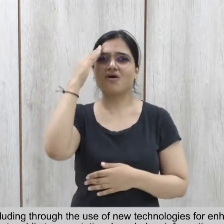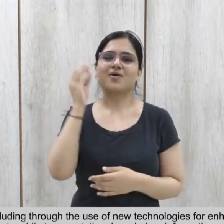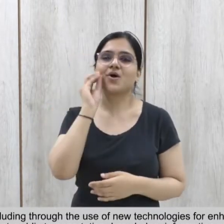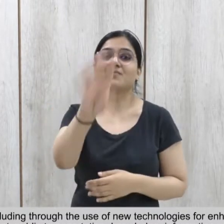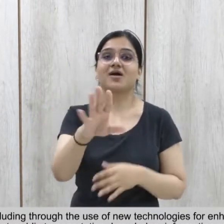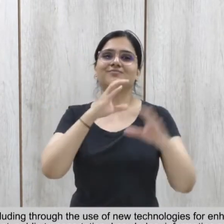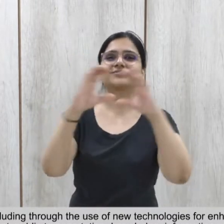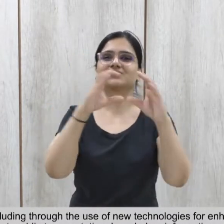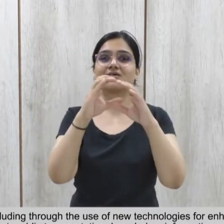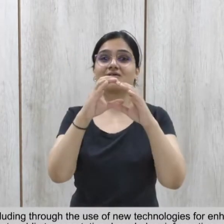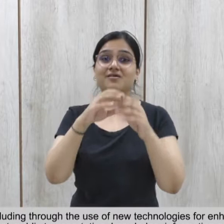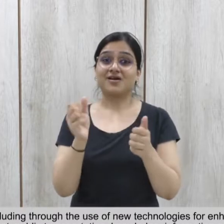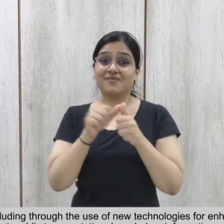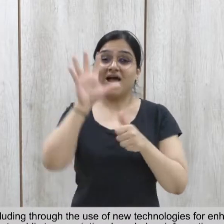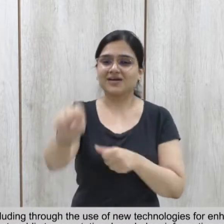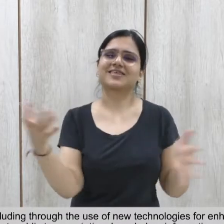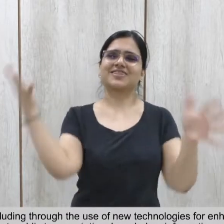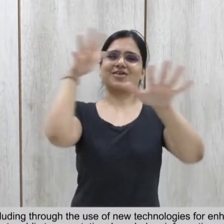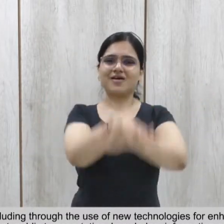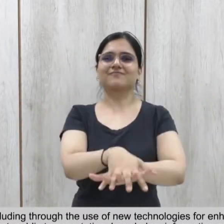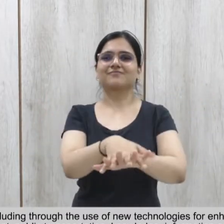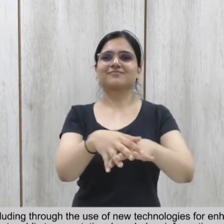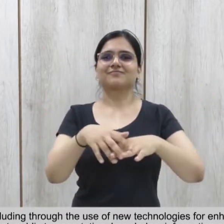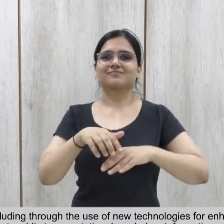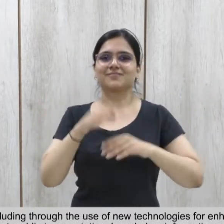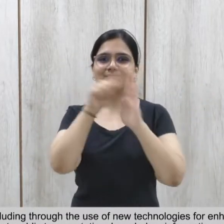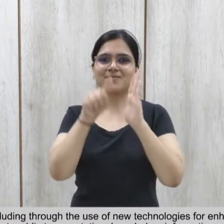environment, public transportation, knowledge, information and communication.